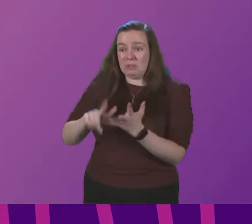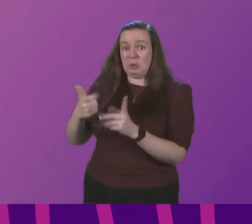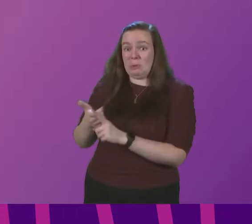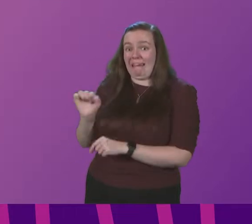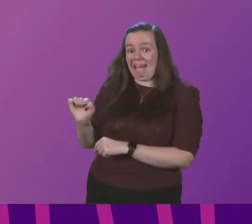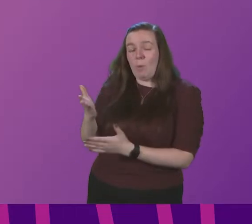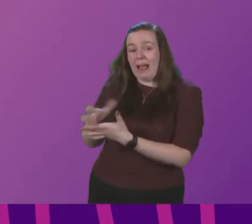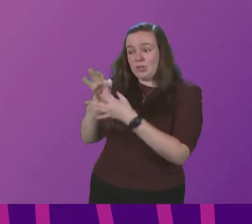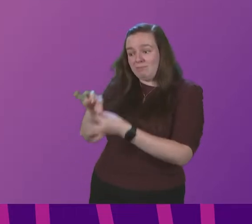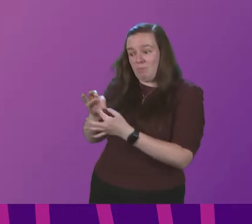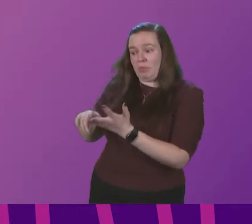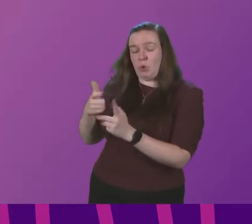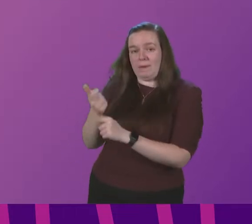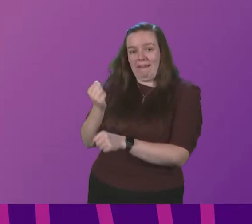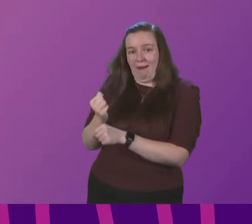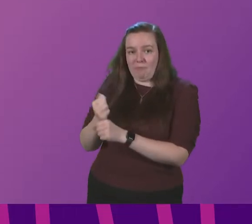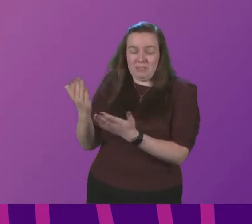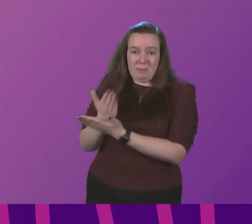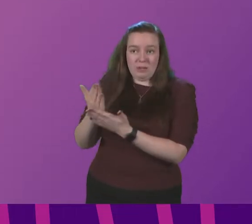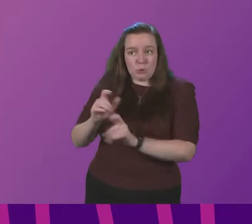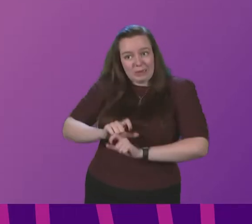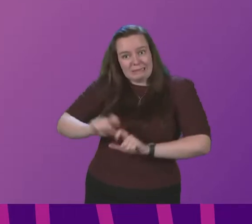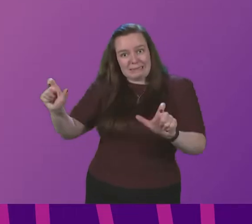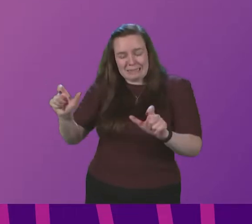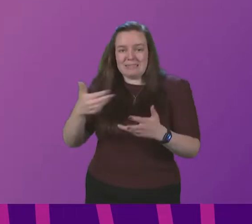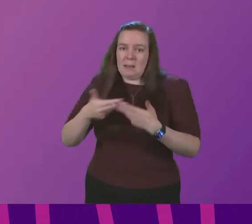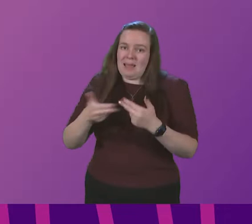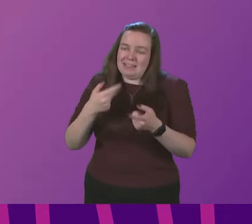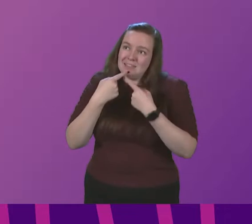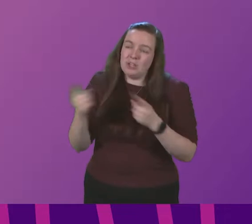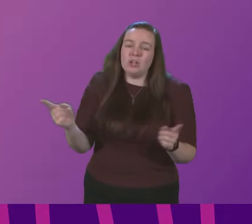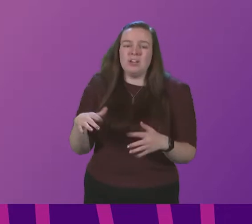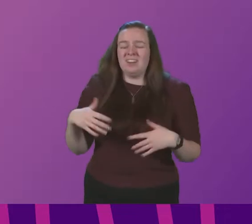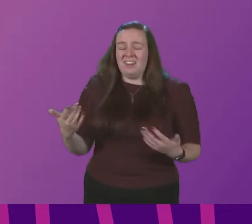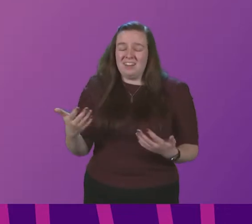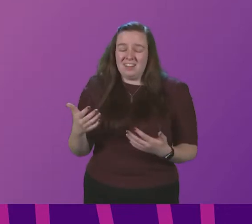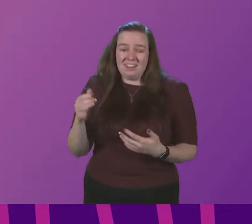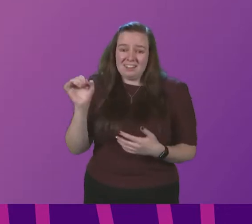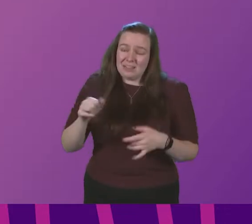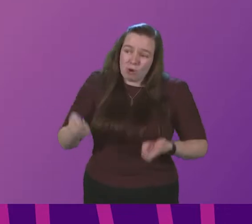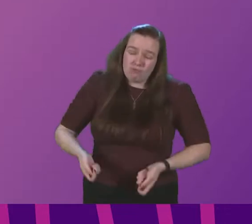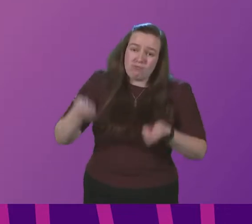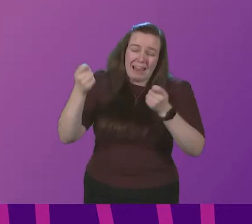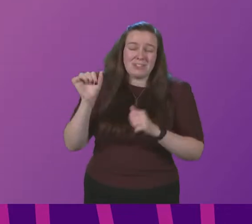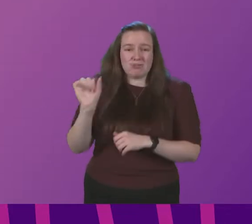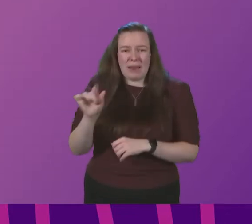actually cooperating with the UK government to ensure consistency of messaging so you know by all means yeah raise these things but raising them in a tone of